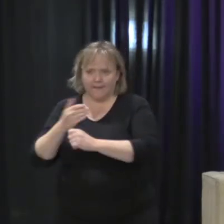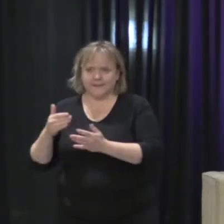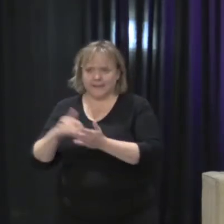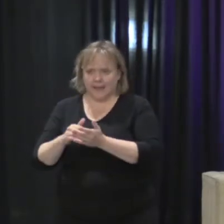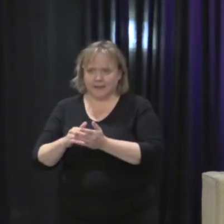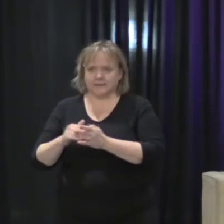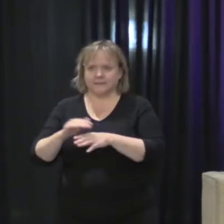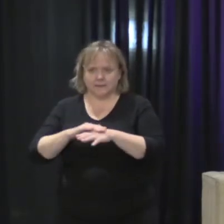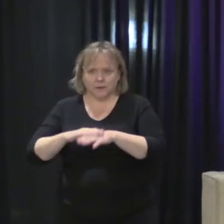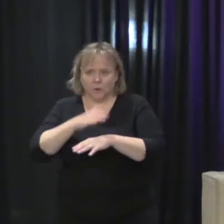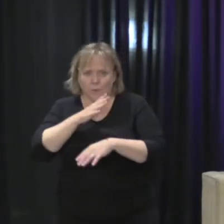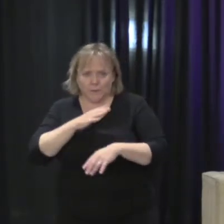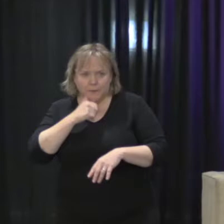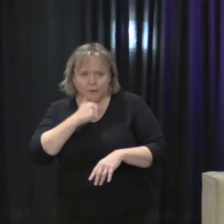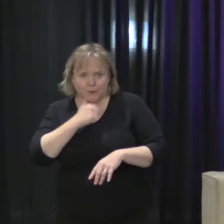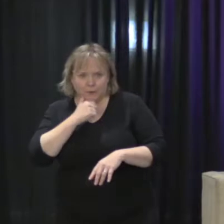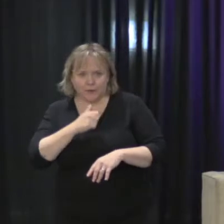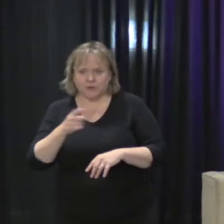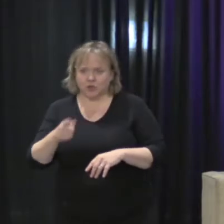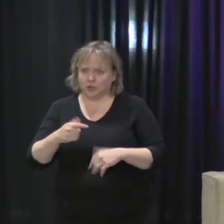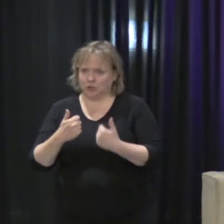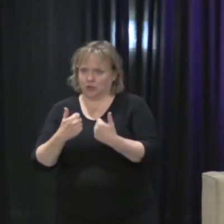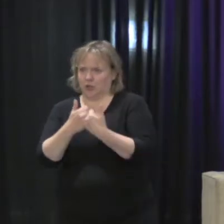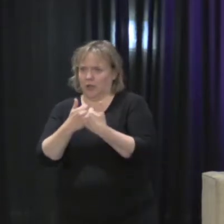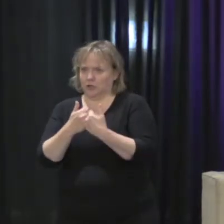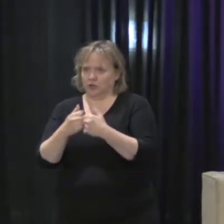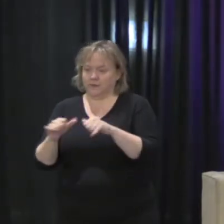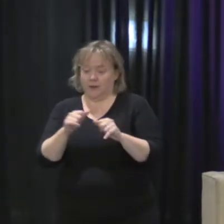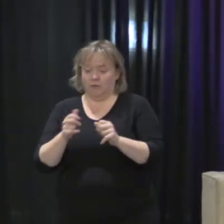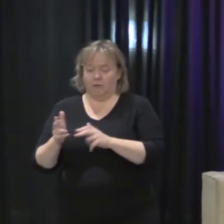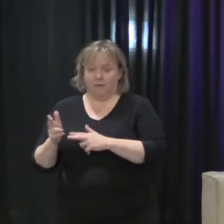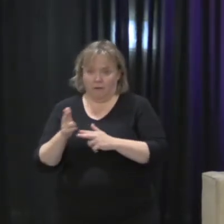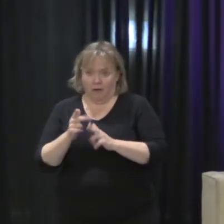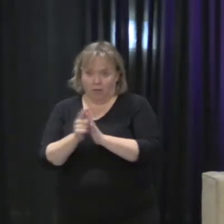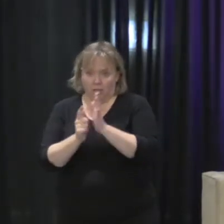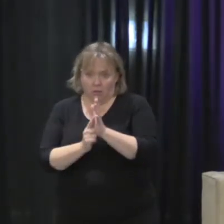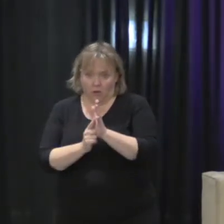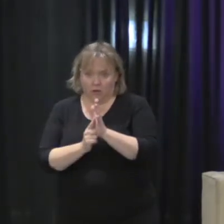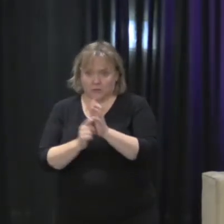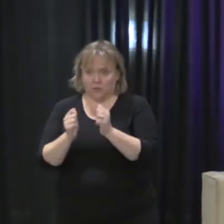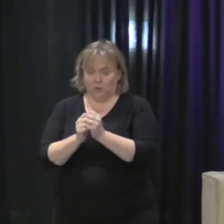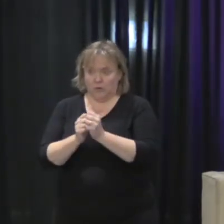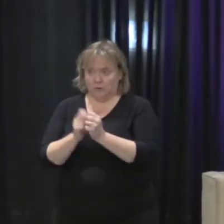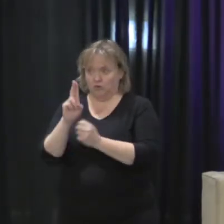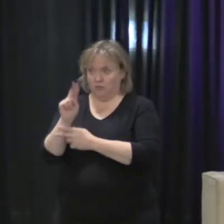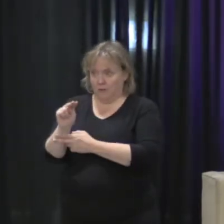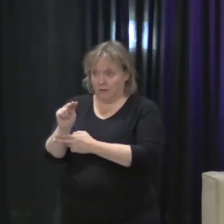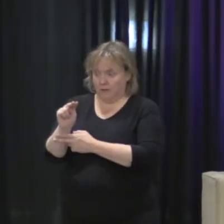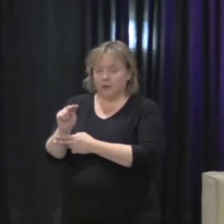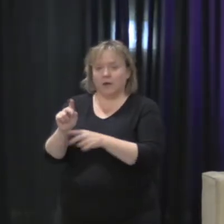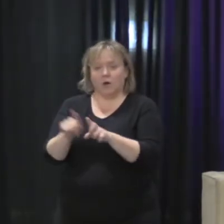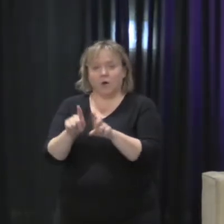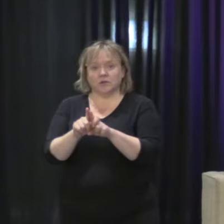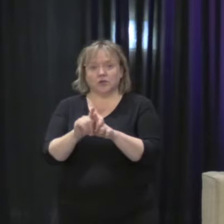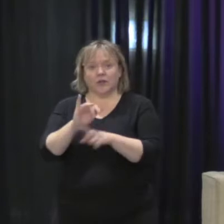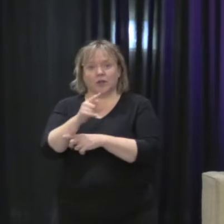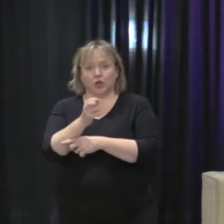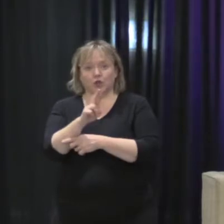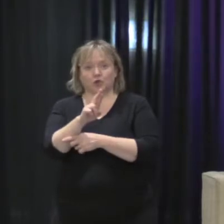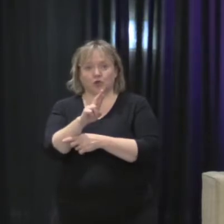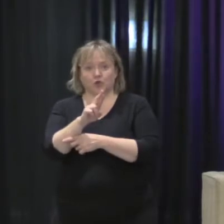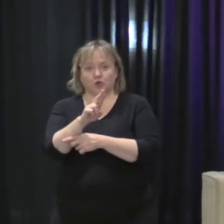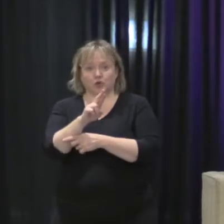She's challenged Stand Your Gun laws before the United Nations and the Inter-American Commission on Human Rights,